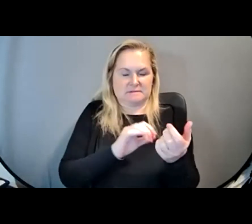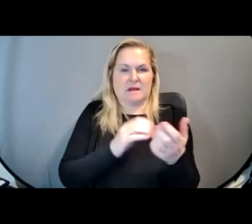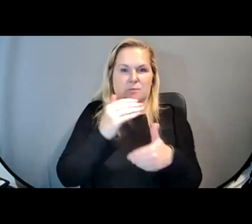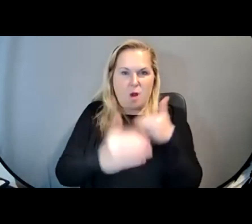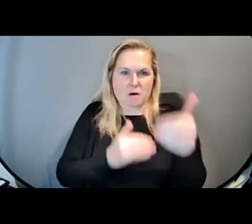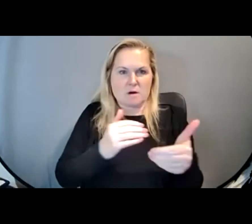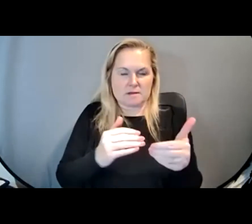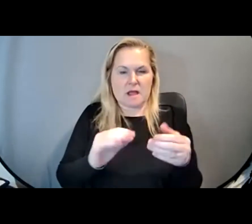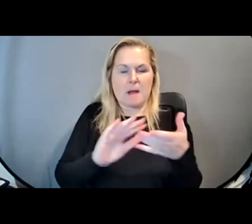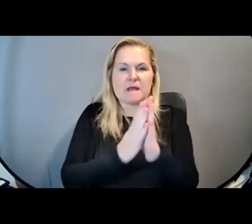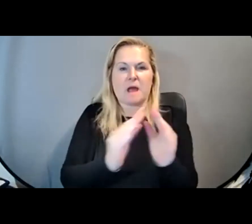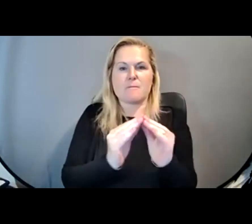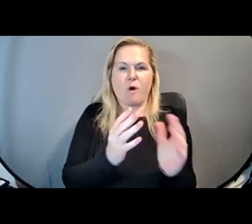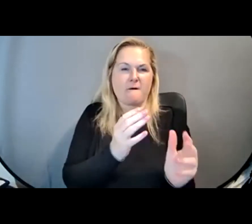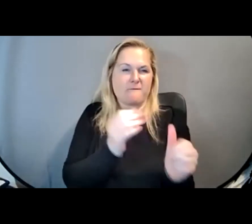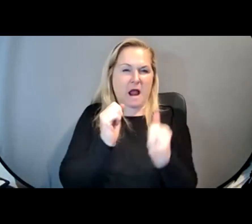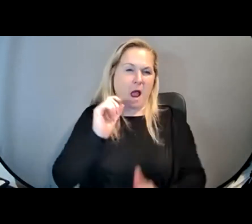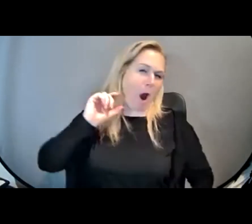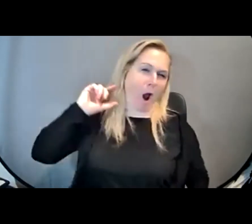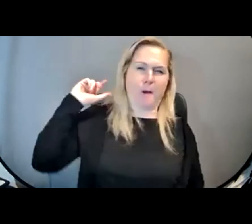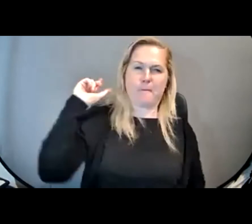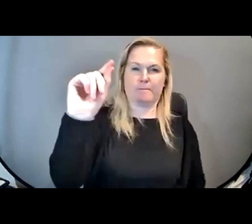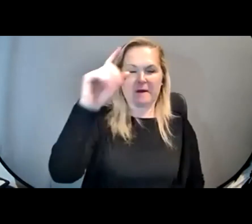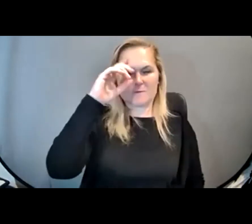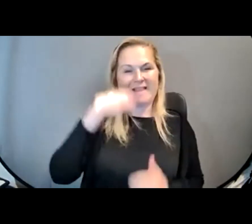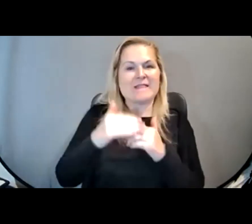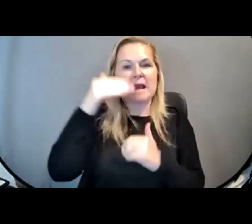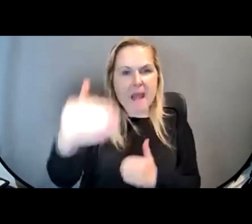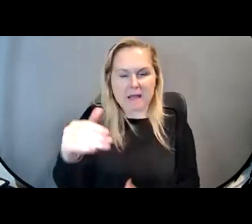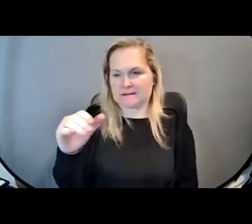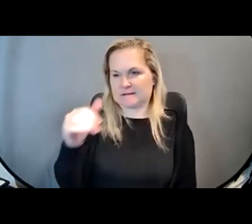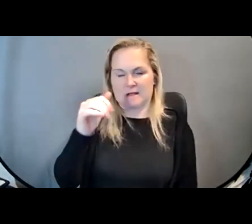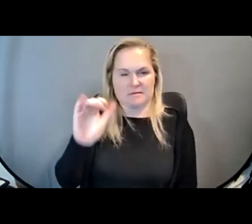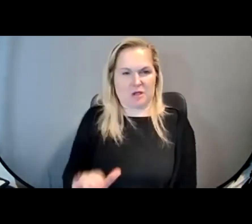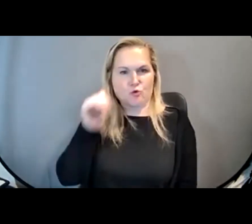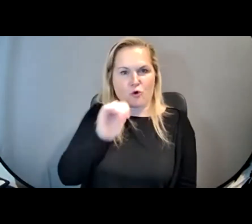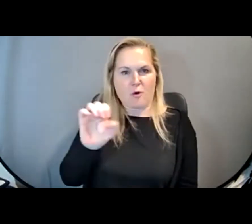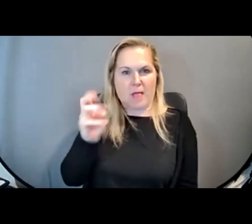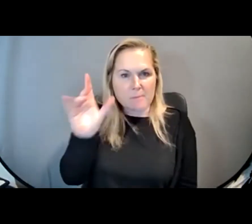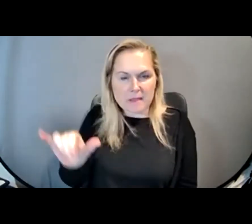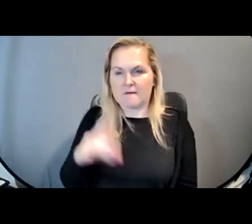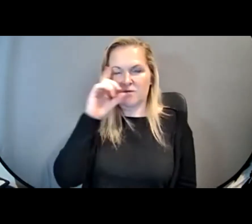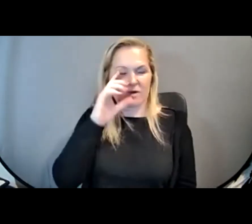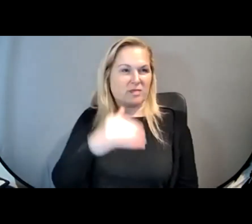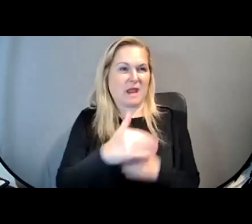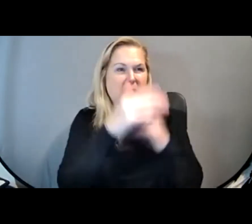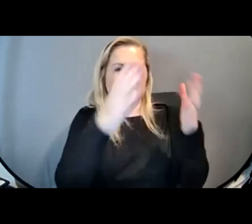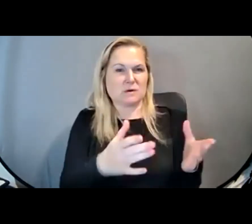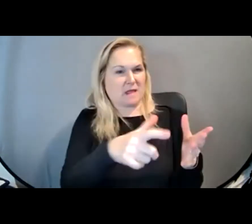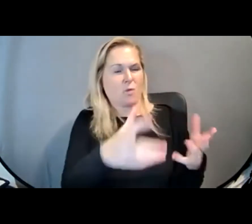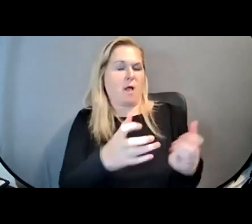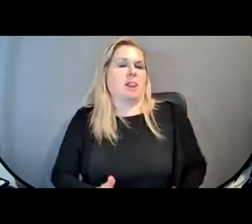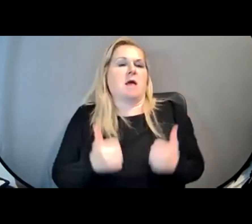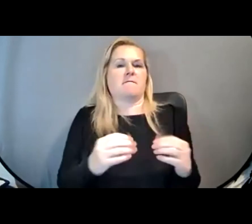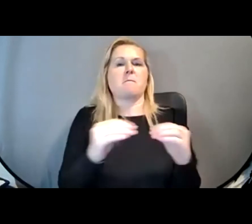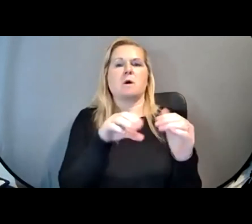faster for the next Emily or for the next person who's looking to live in a more